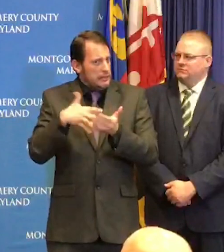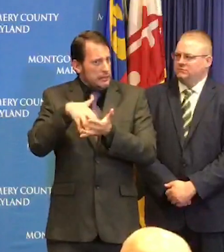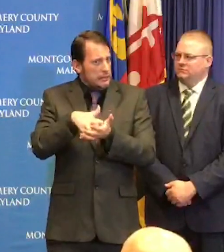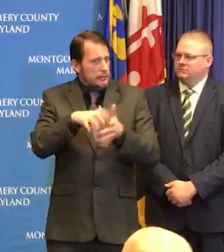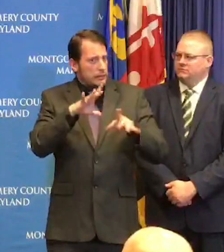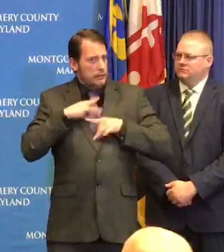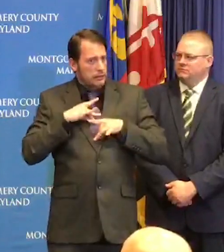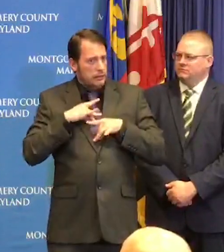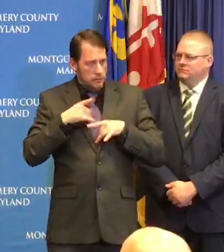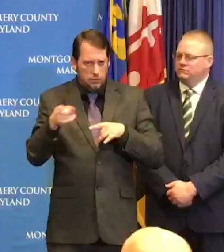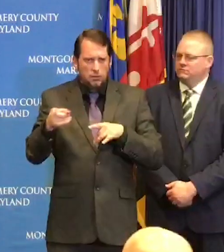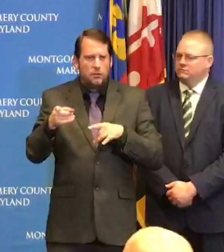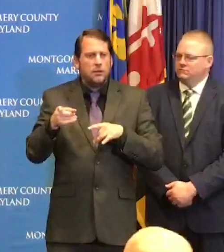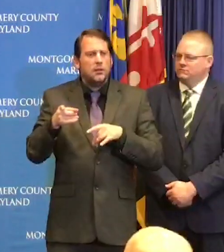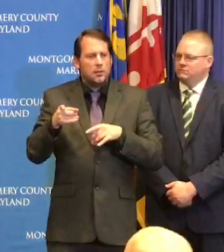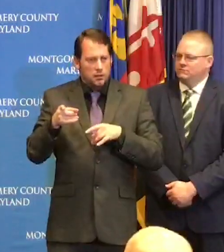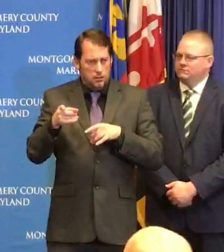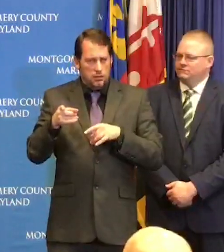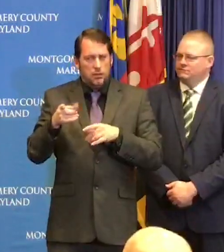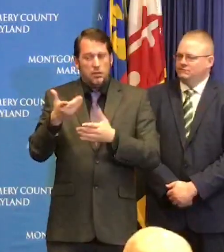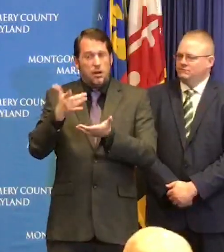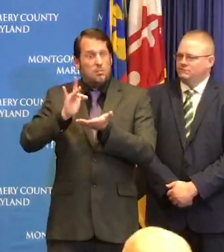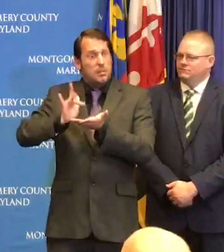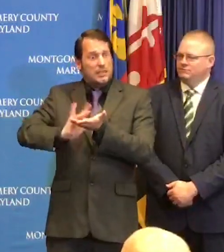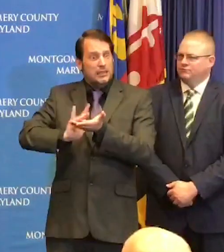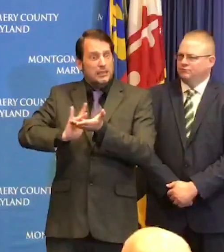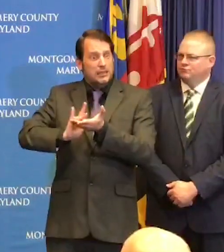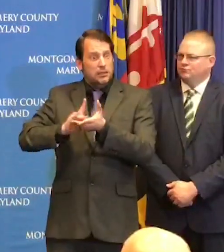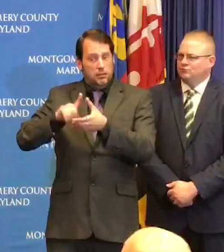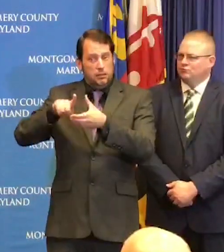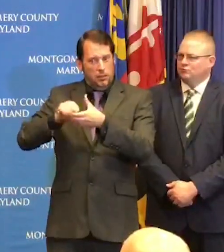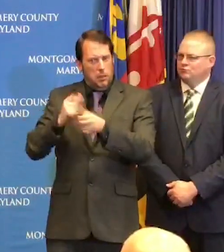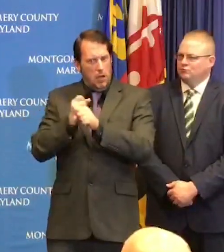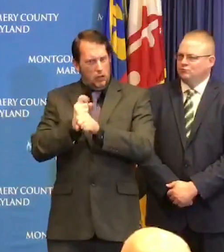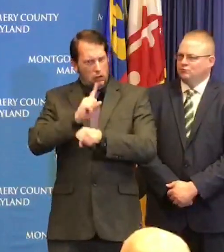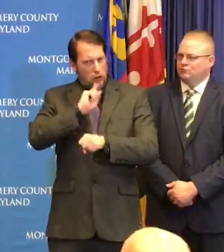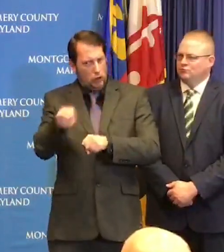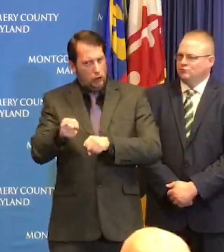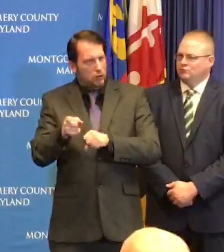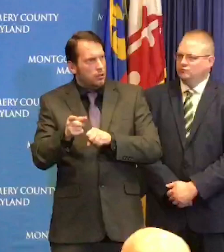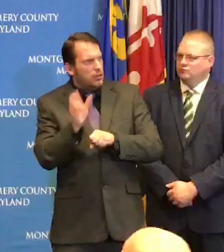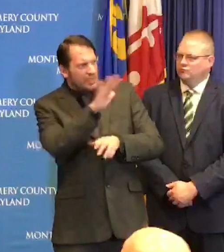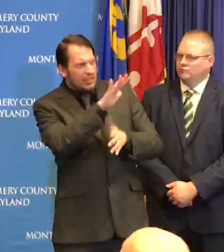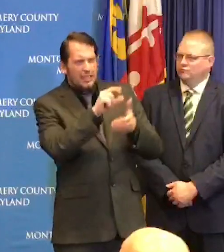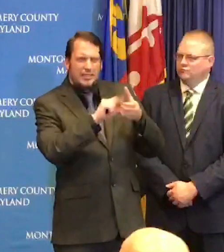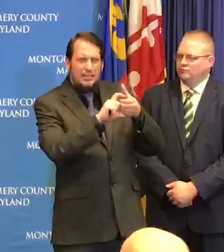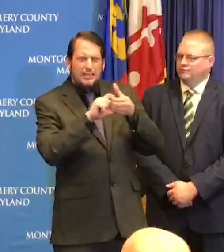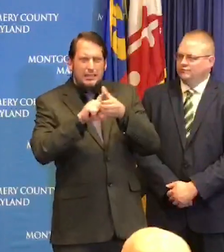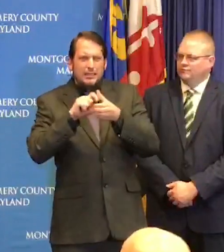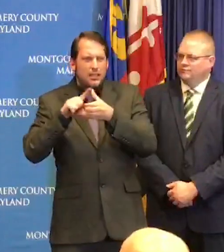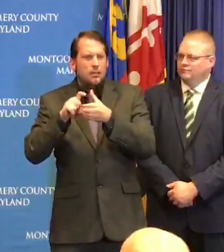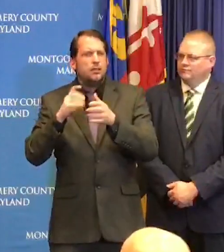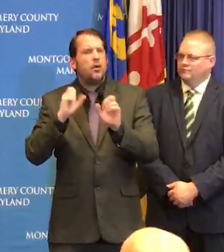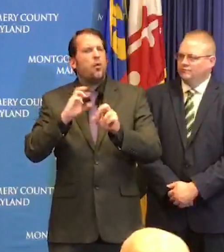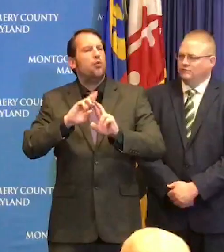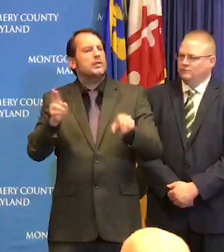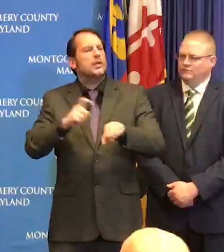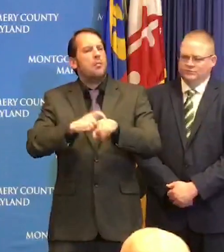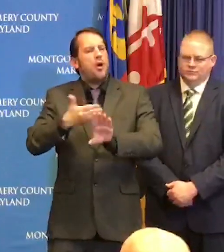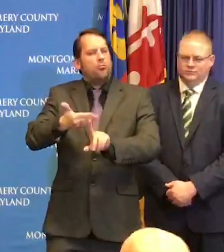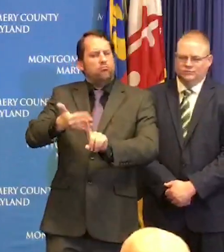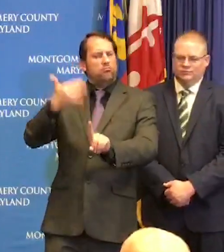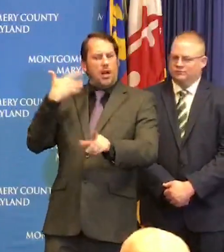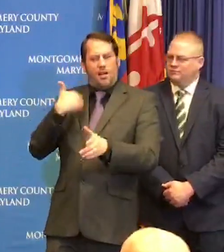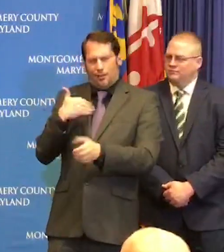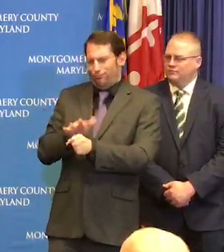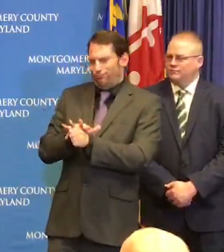if something's about to end make sure you get adequate supply of your medications make sure you do do some grocery shopping and prepare I have to do